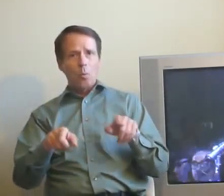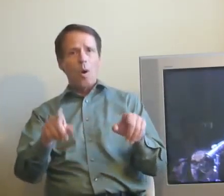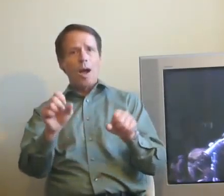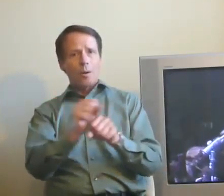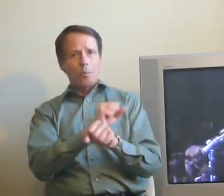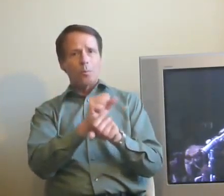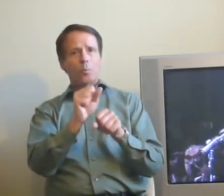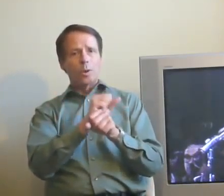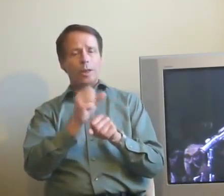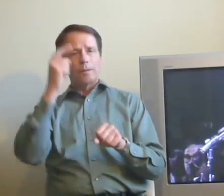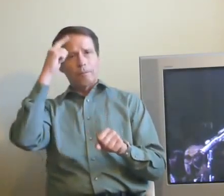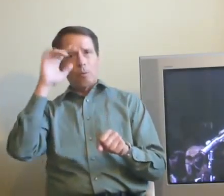of that effort.